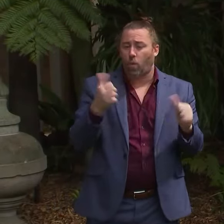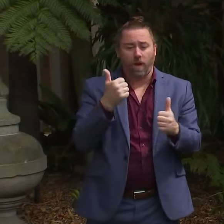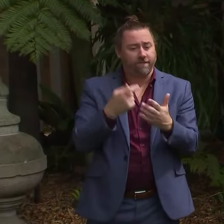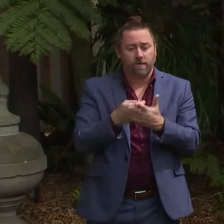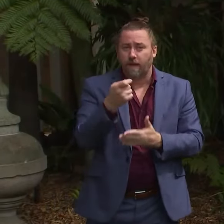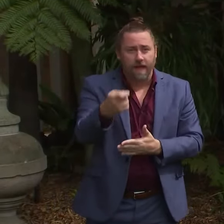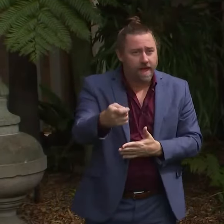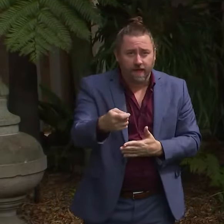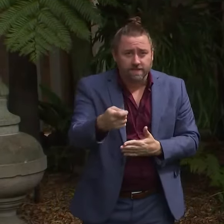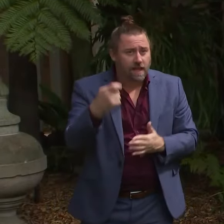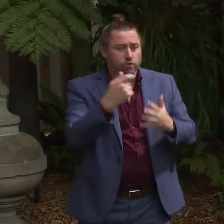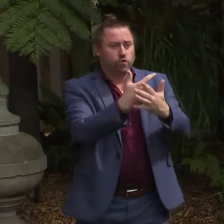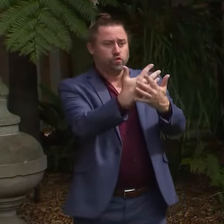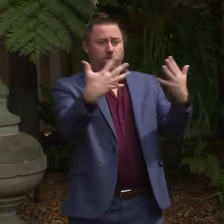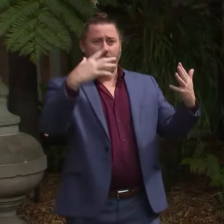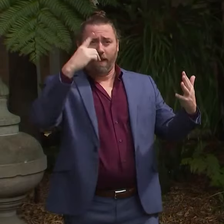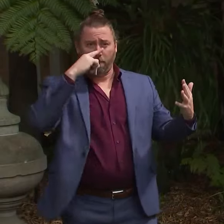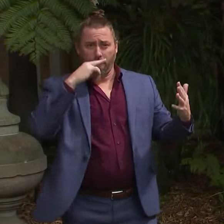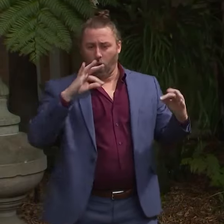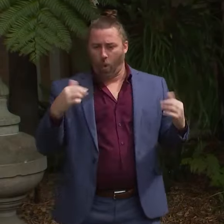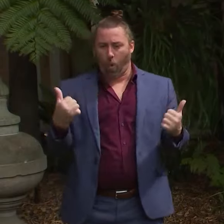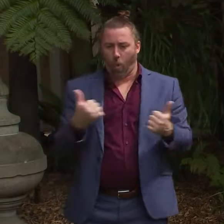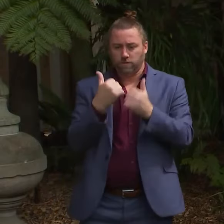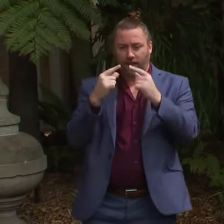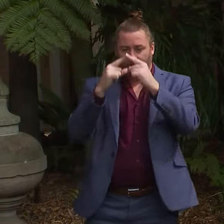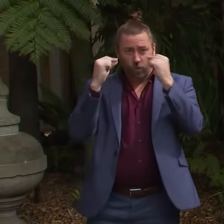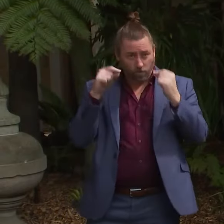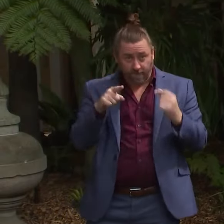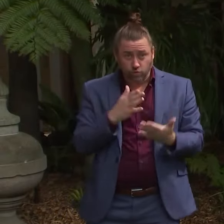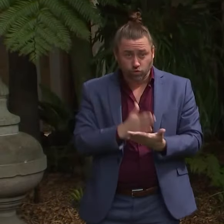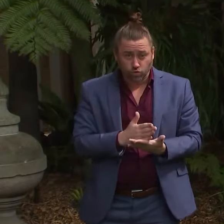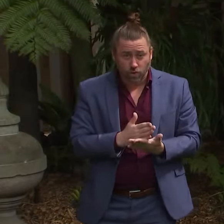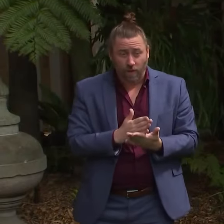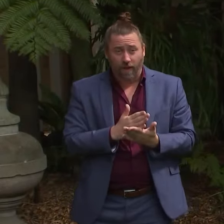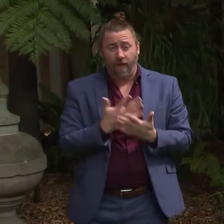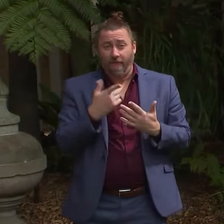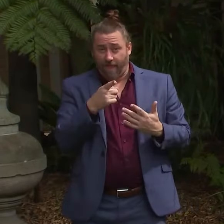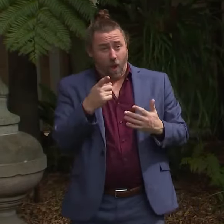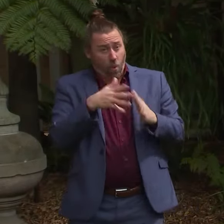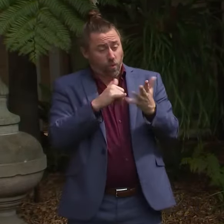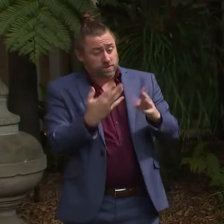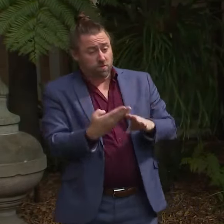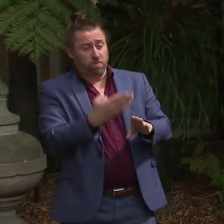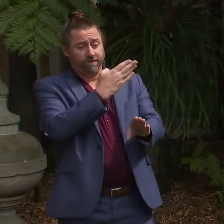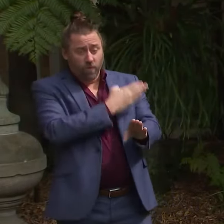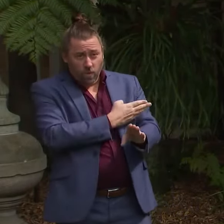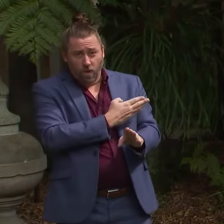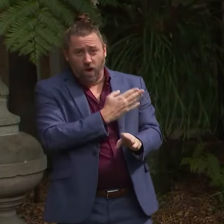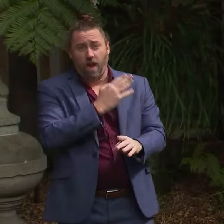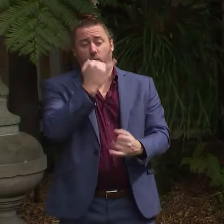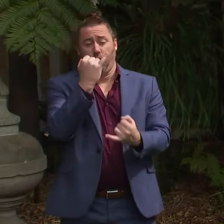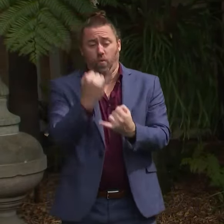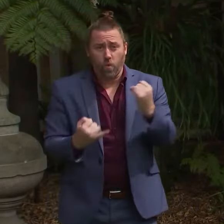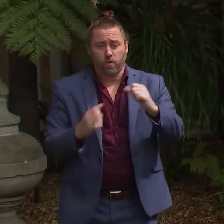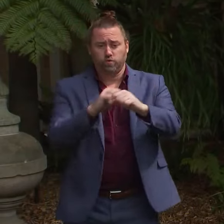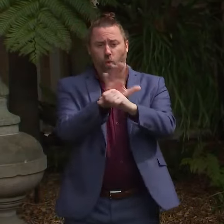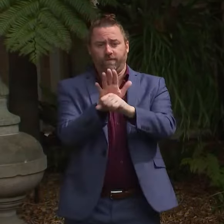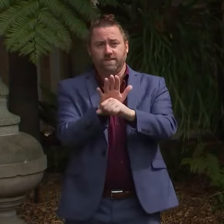proper ratios in place. Uh, we do know that COVID has created a significant problem, um,